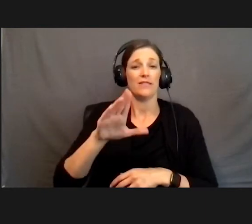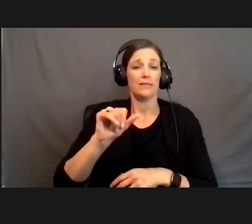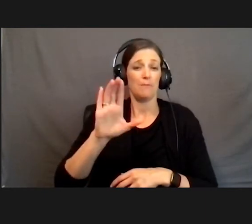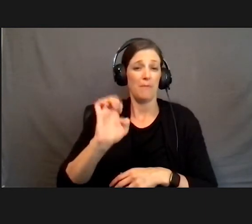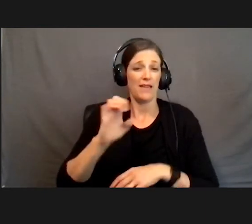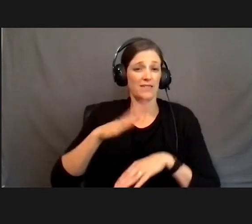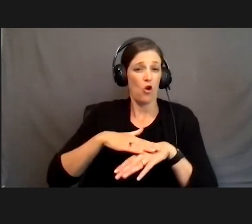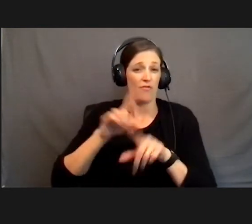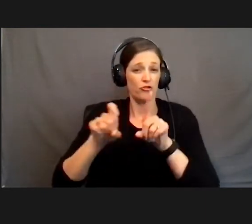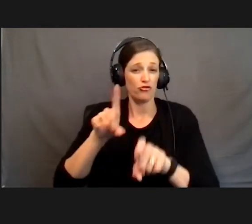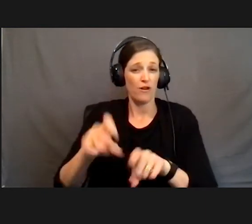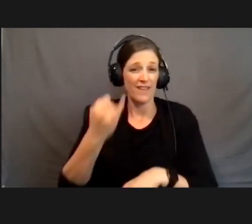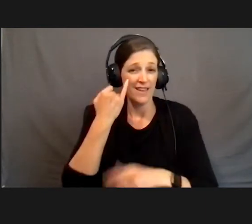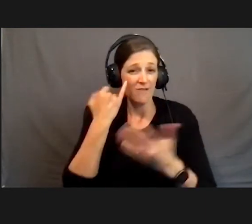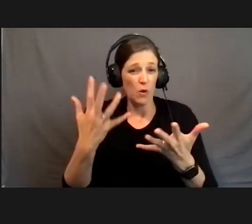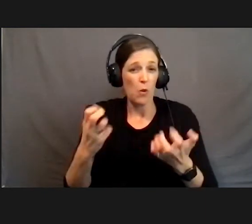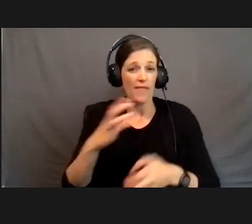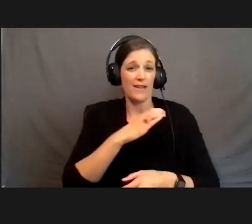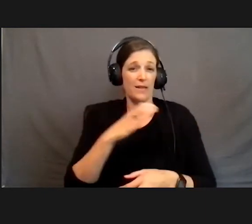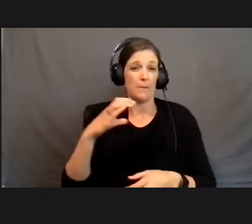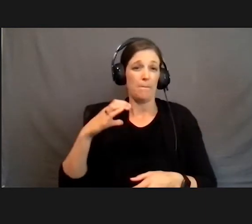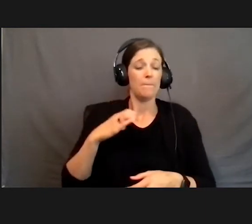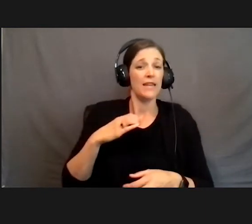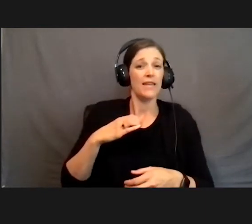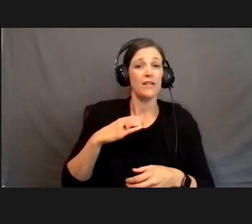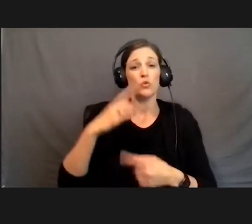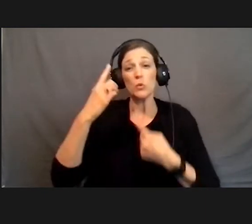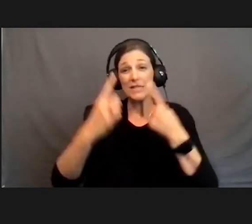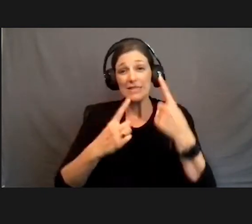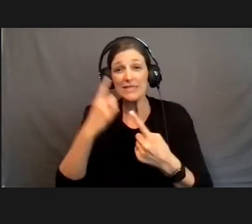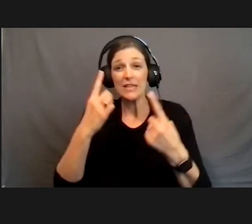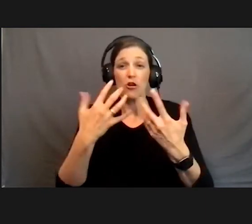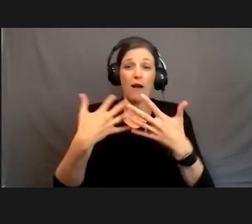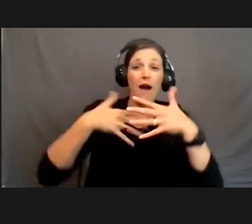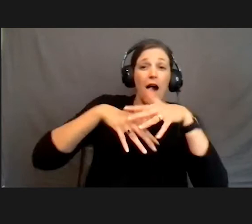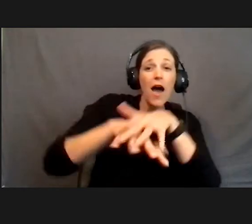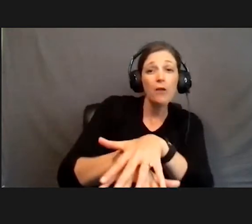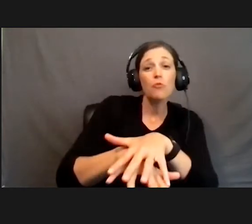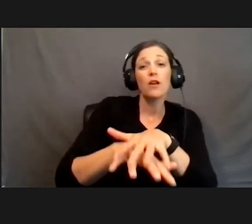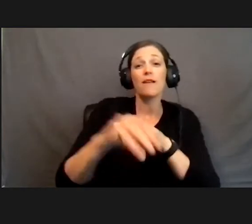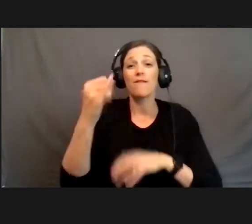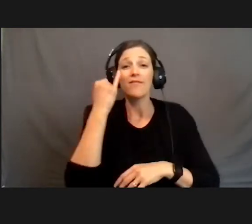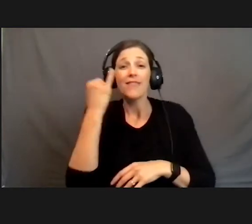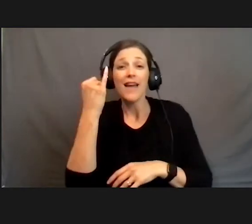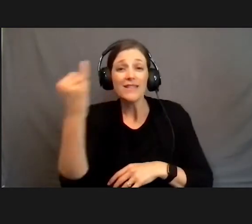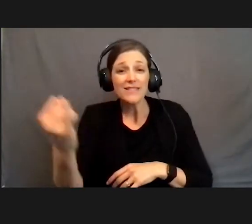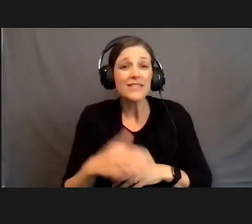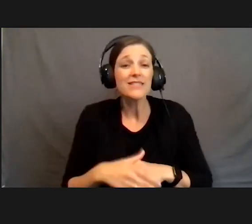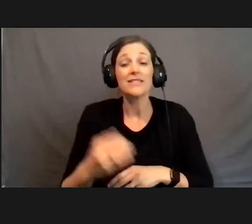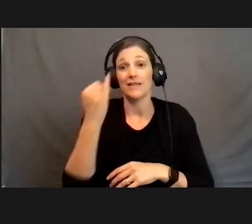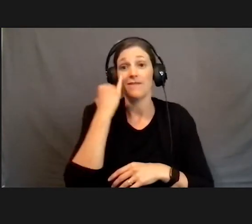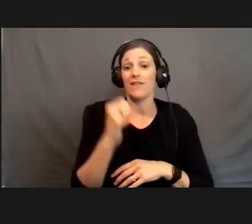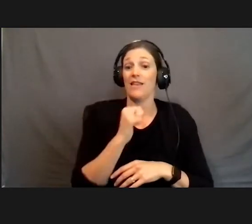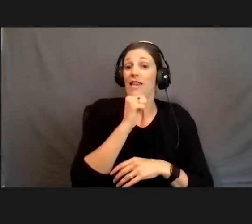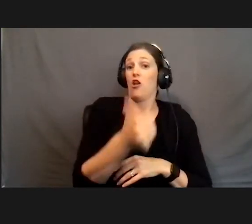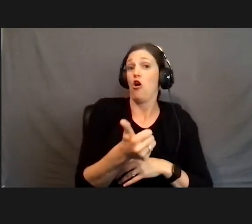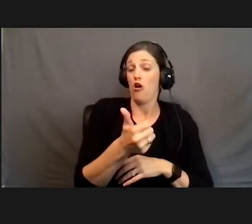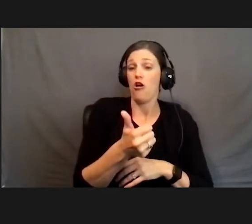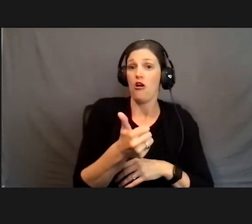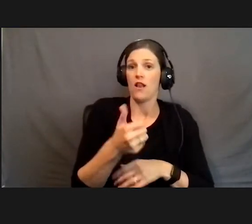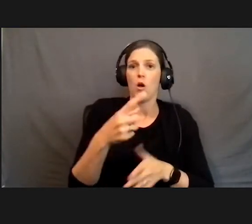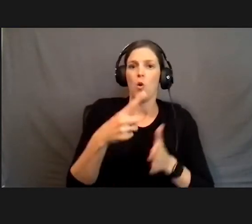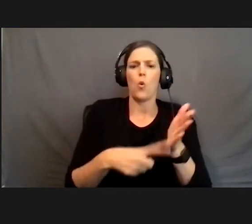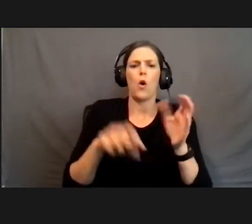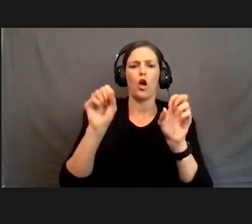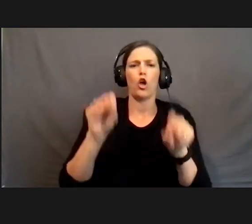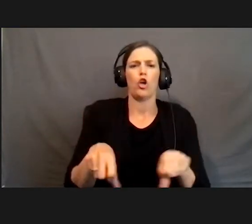like the committee to consider a hybrid or a blend of these ideas? And if not, what could